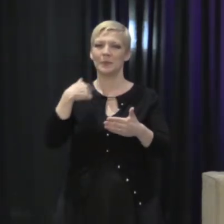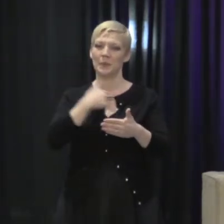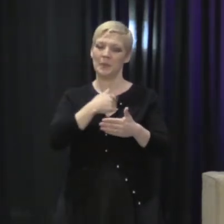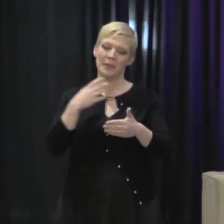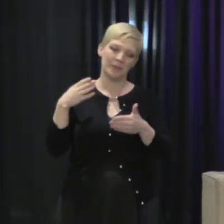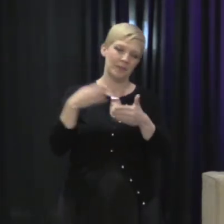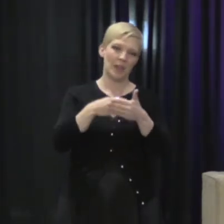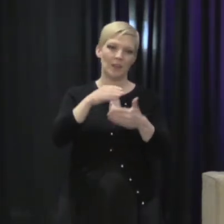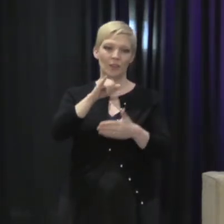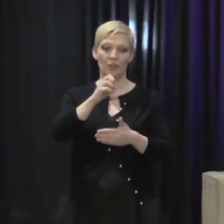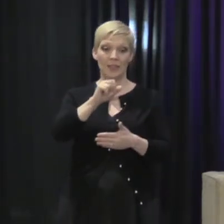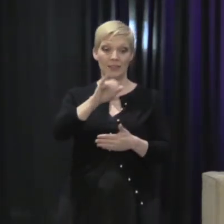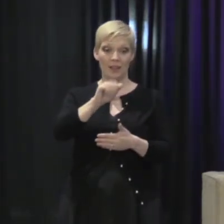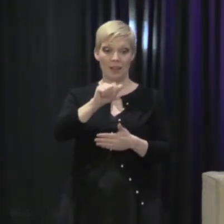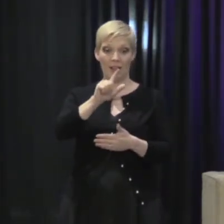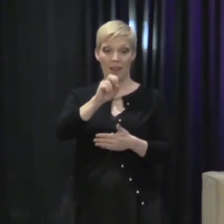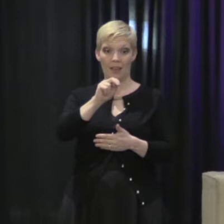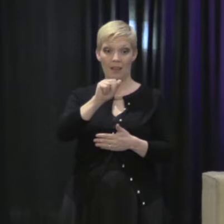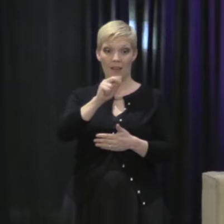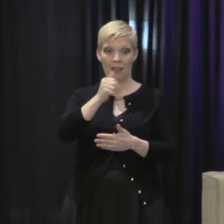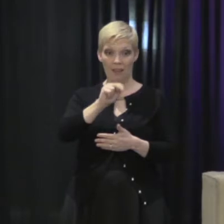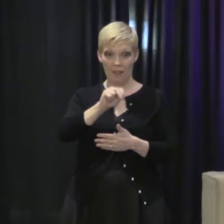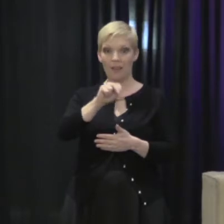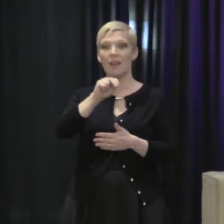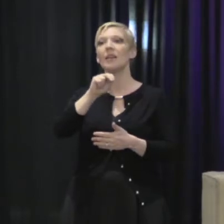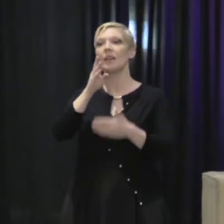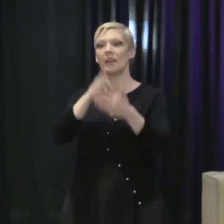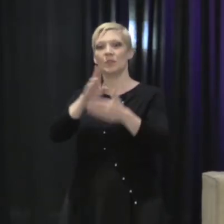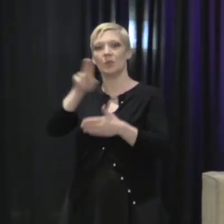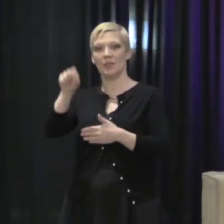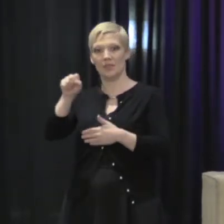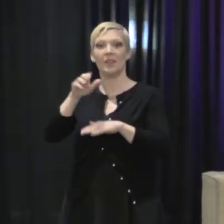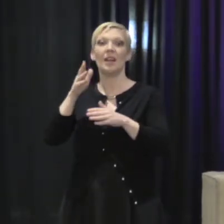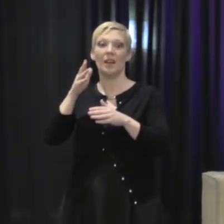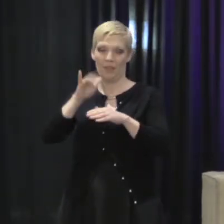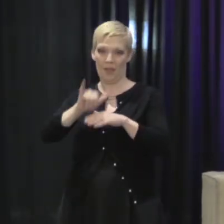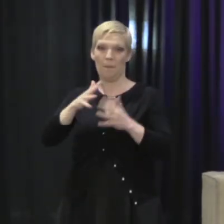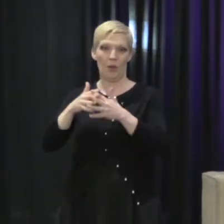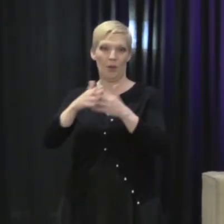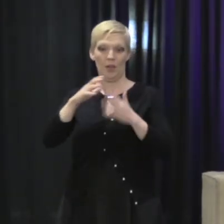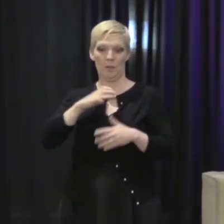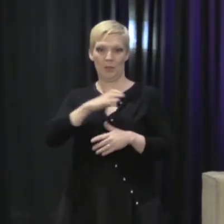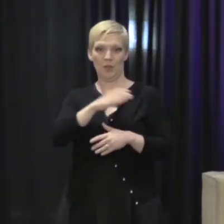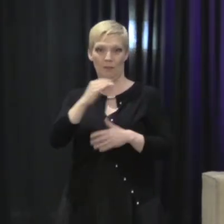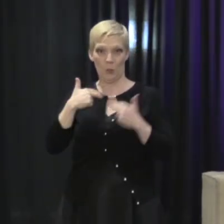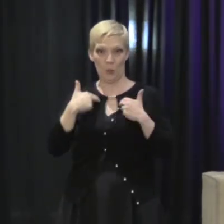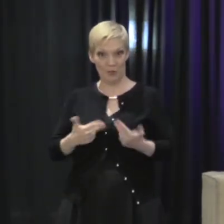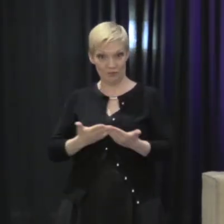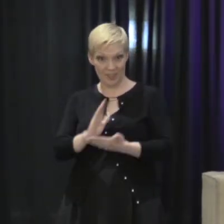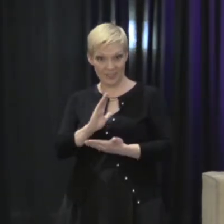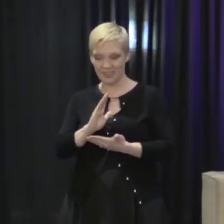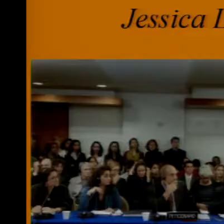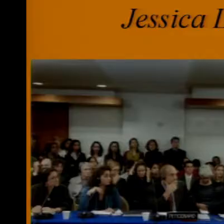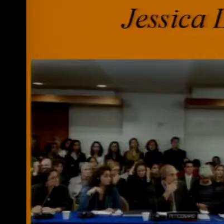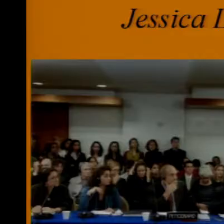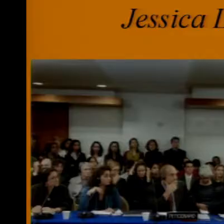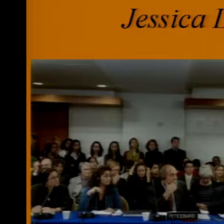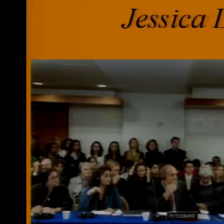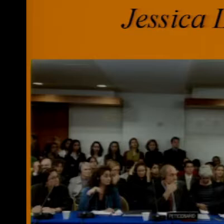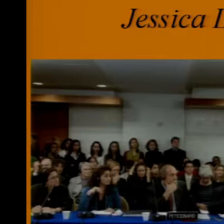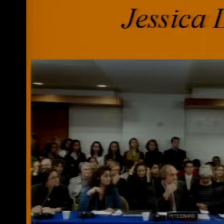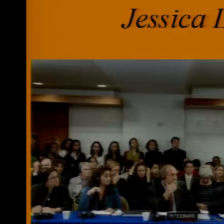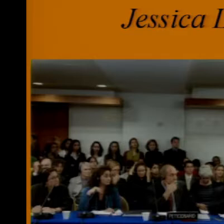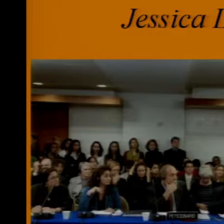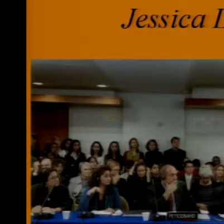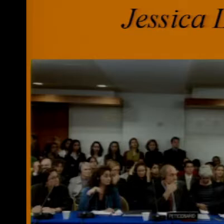Lenahan versus United States before the Inter-American Commission on Human Rights. This is a photo of the hearing before